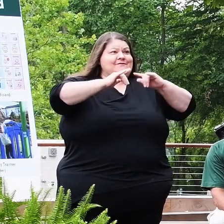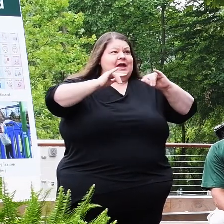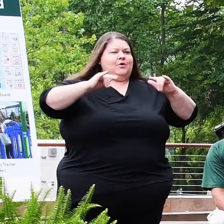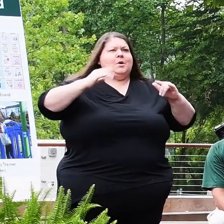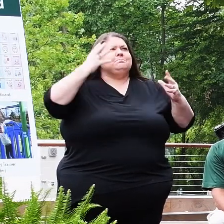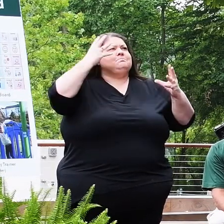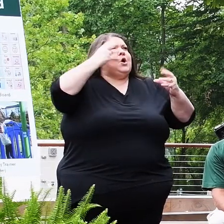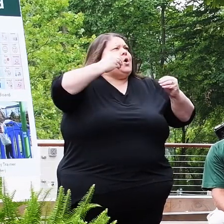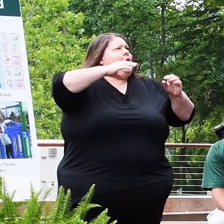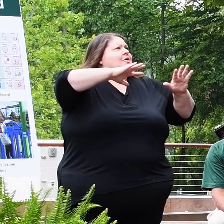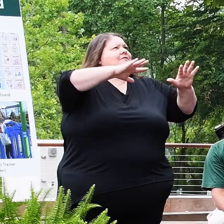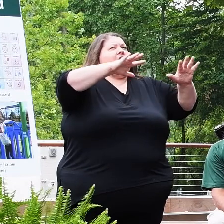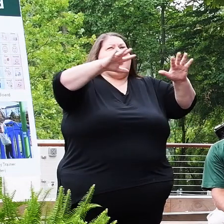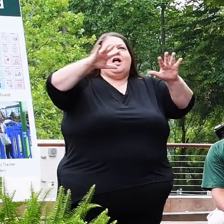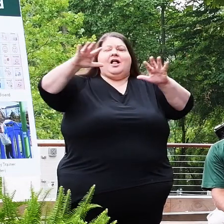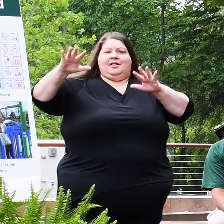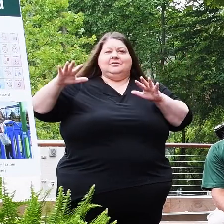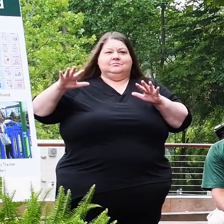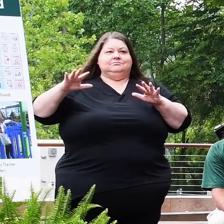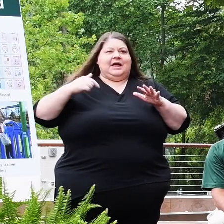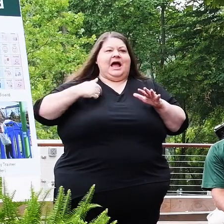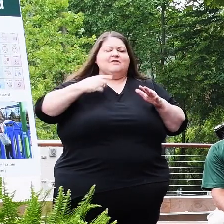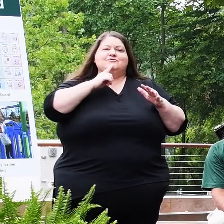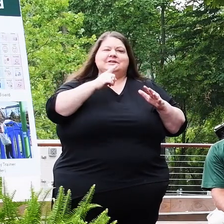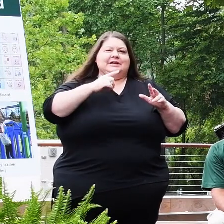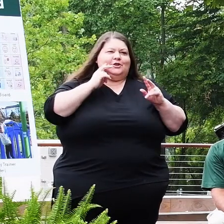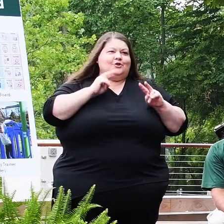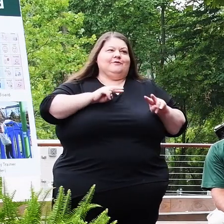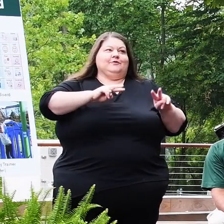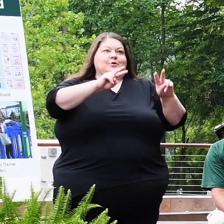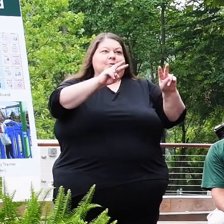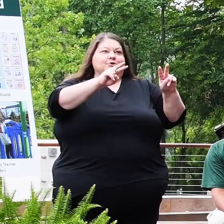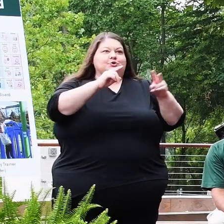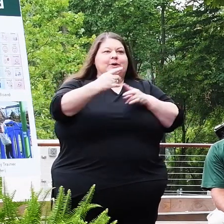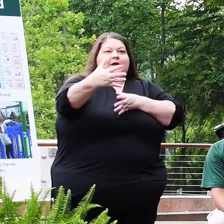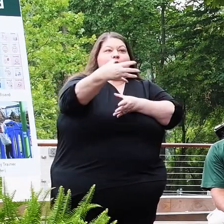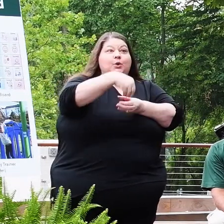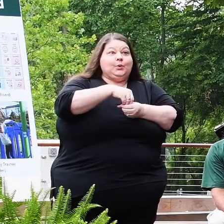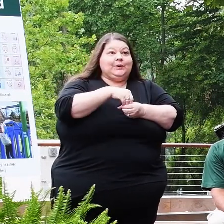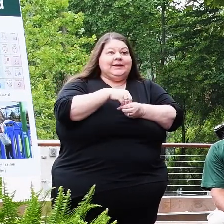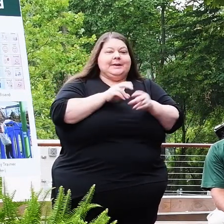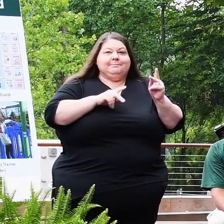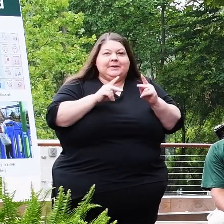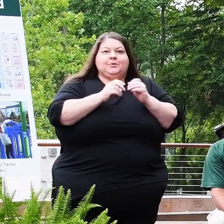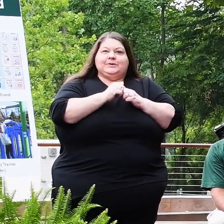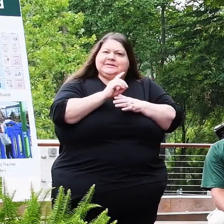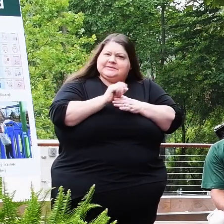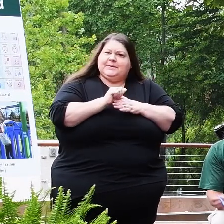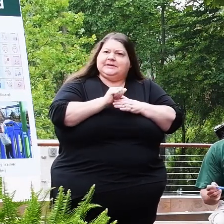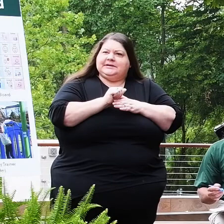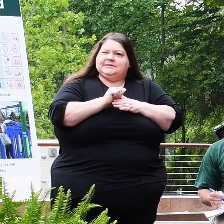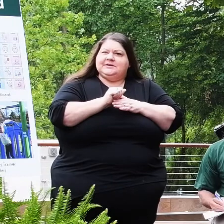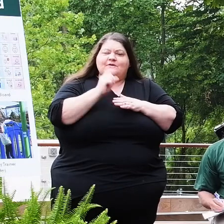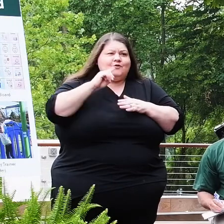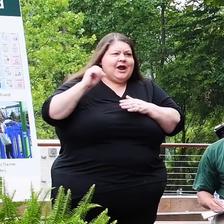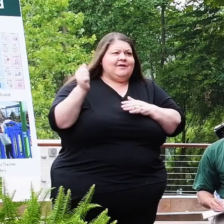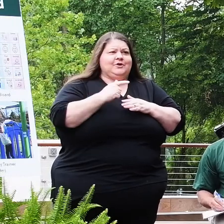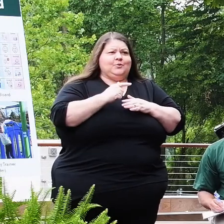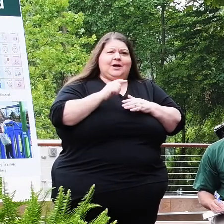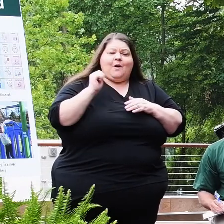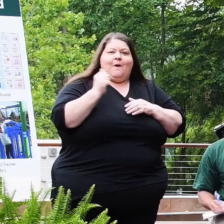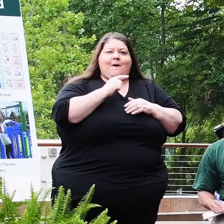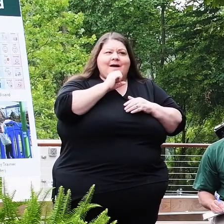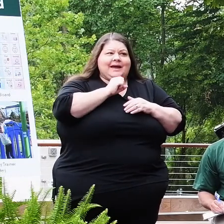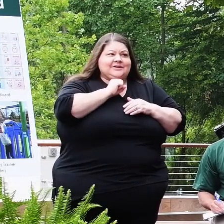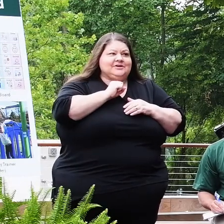pleasing area. I look forward to the inclusion of people with disabilities and those of all ages to be able